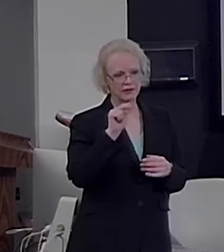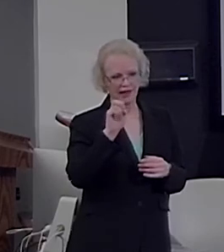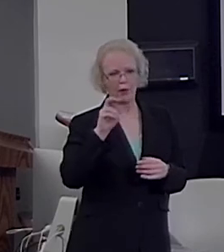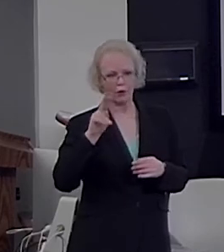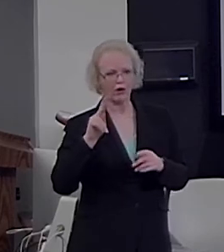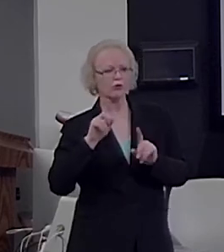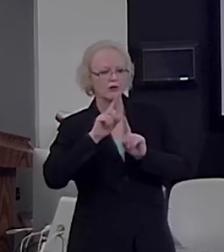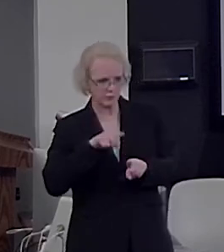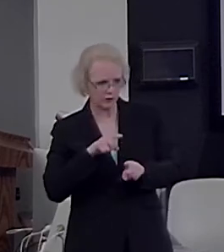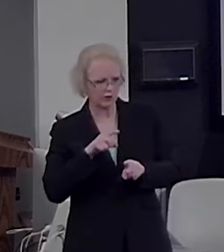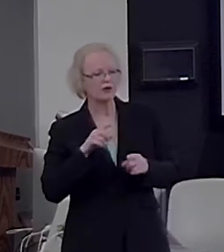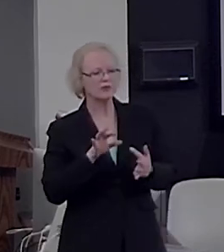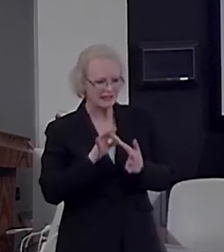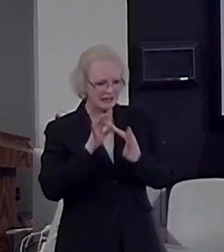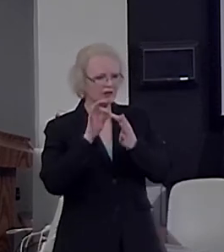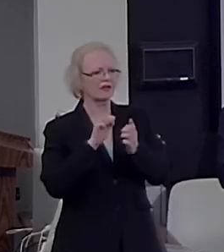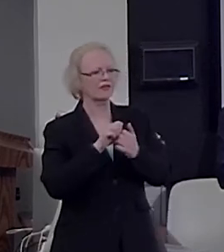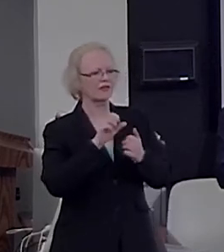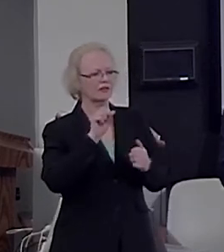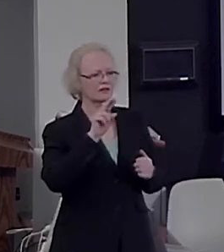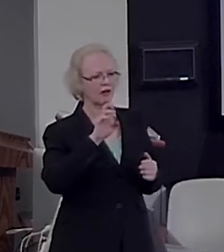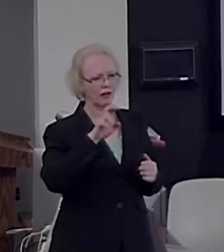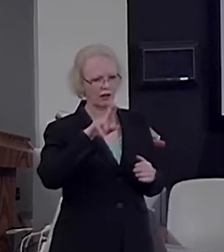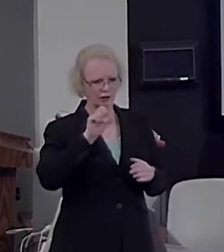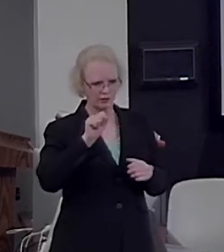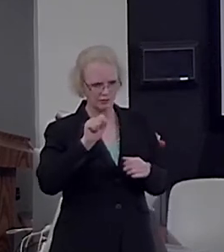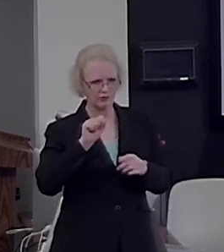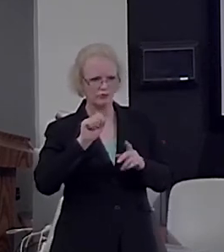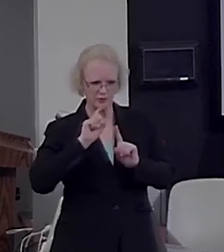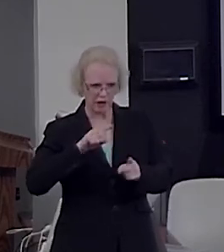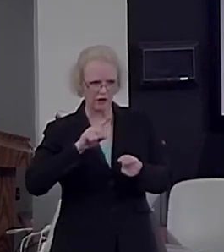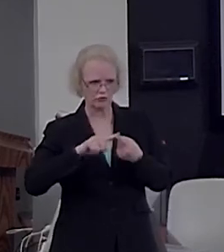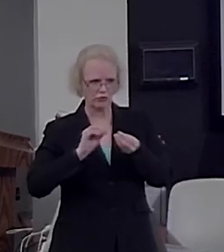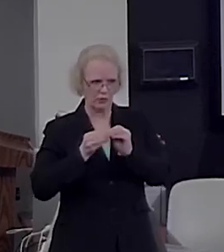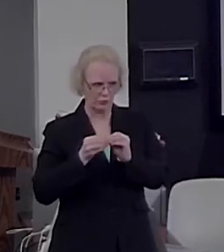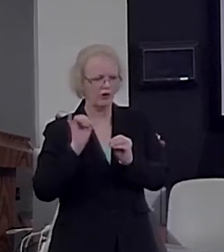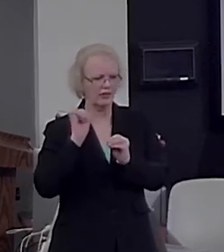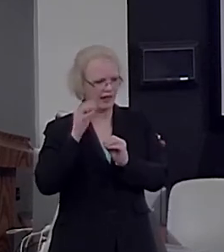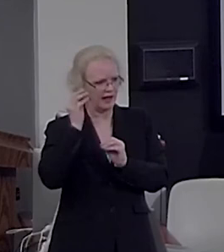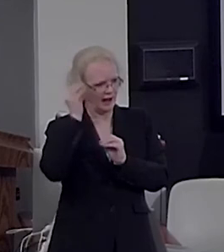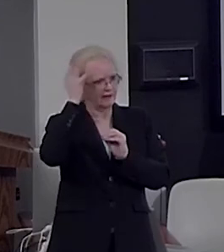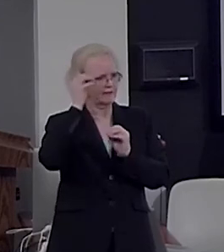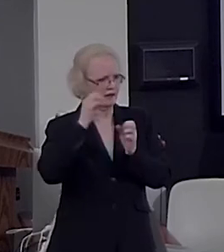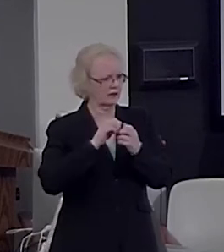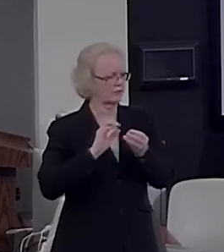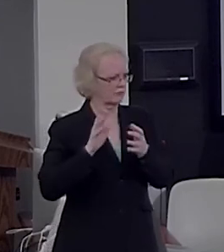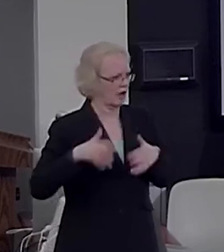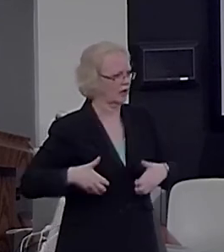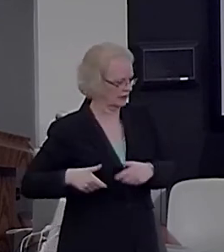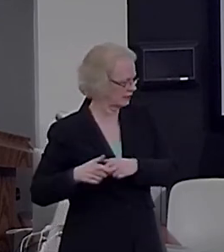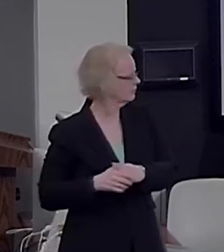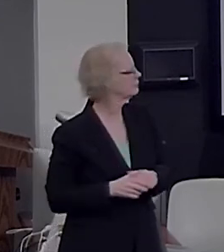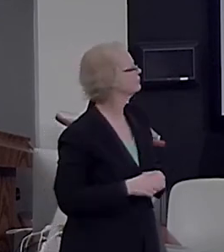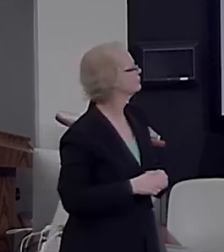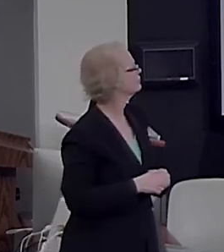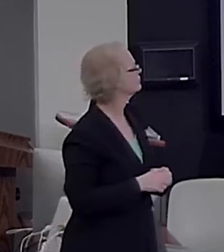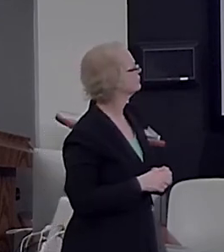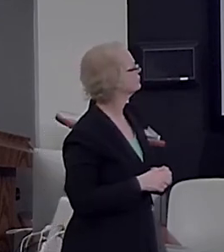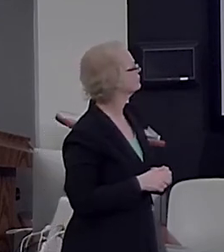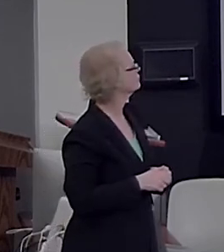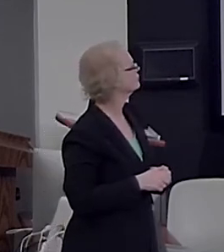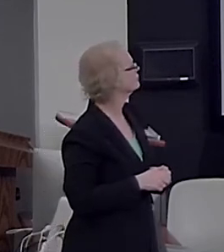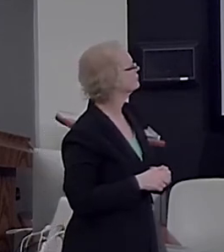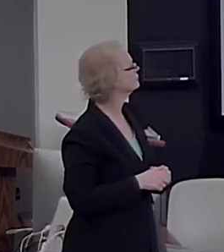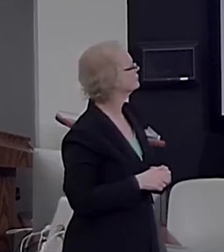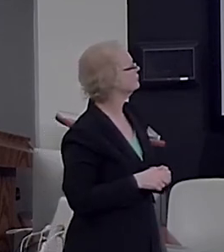intraparietal sulcus, which, as we know, responds to number, was activated in these monkeys. We also found that when we